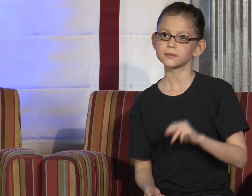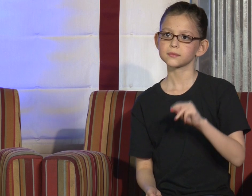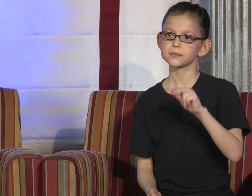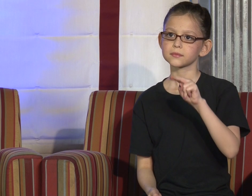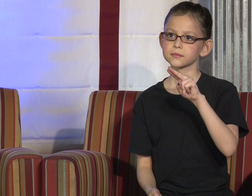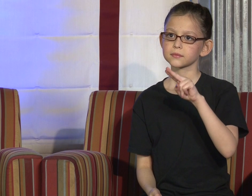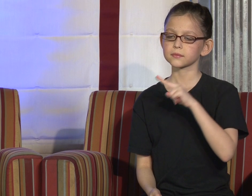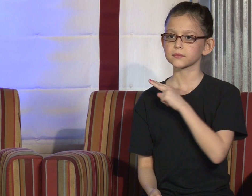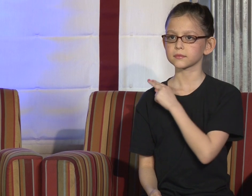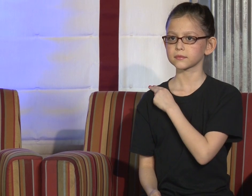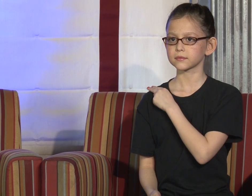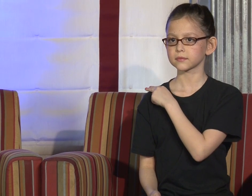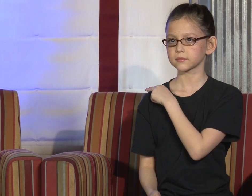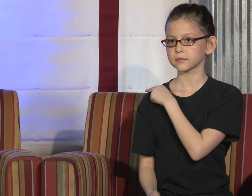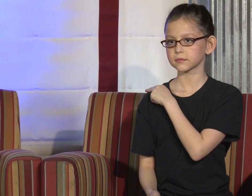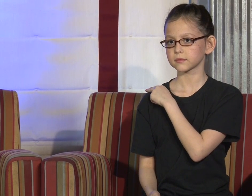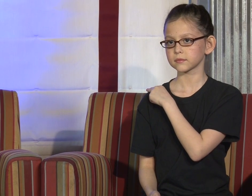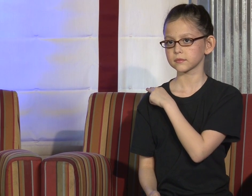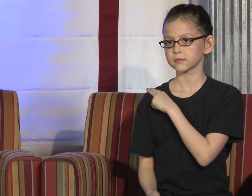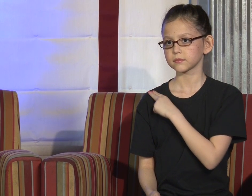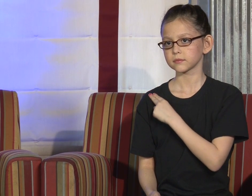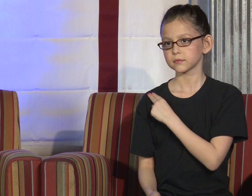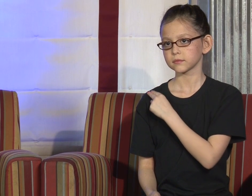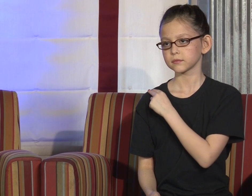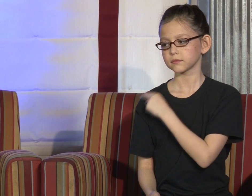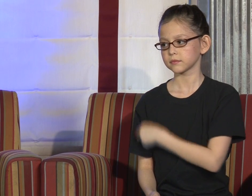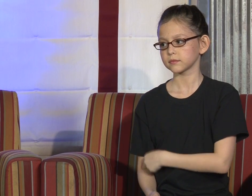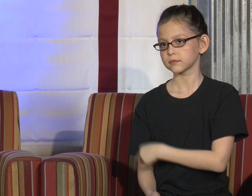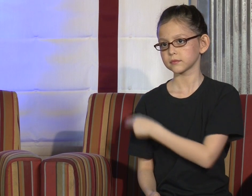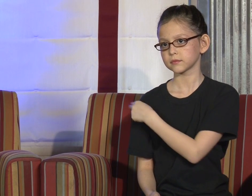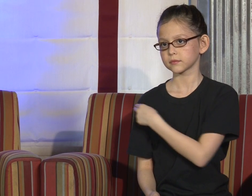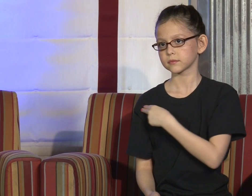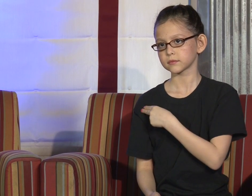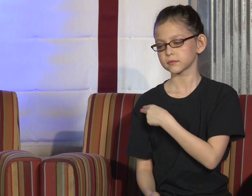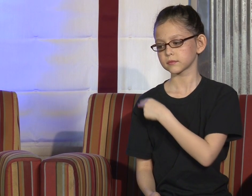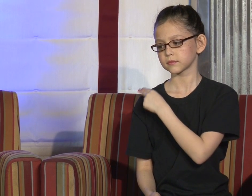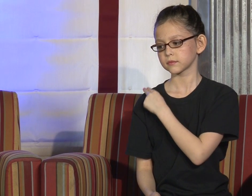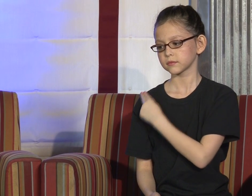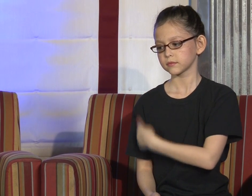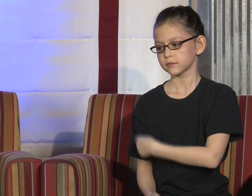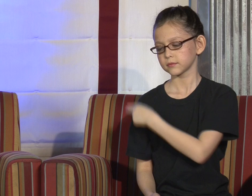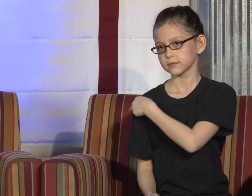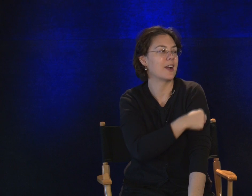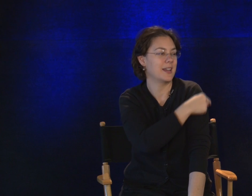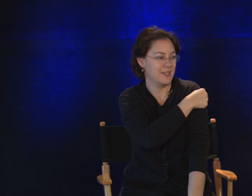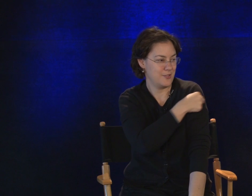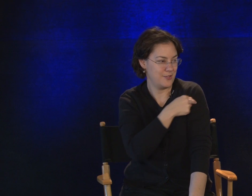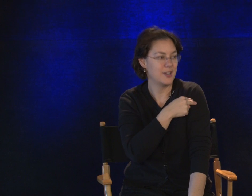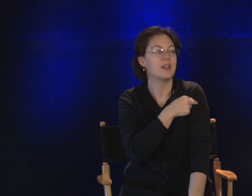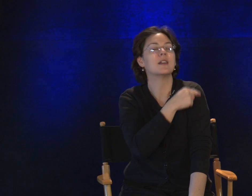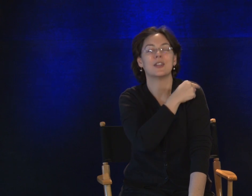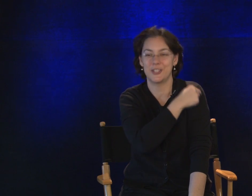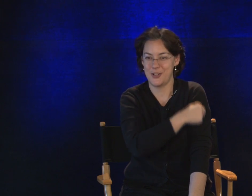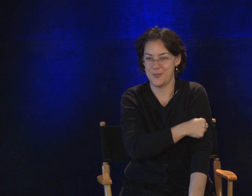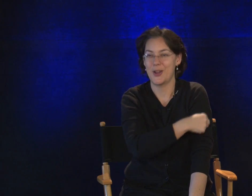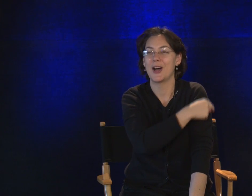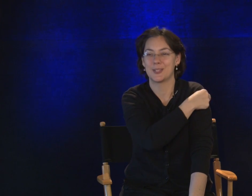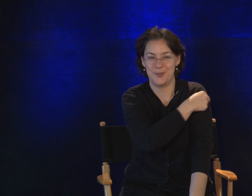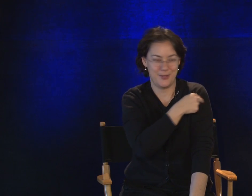Two fingers you're going to draw across on your shoulder. Across your body. Right. Good job. Hospital.